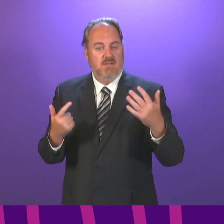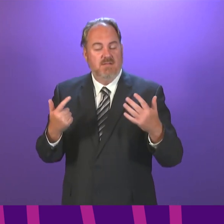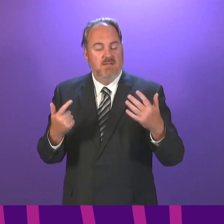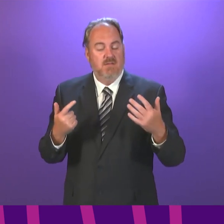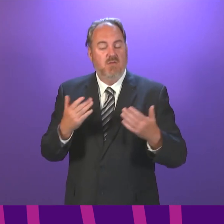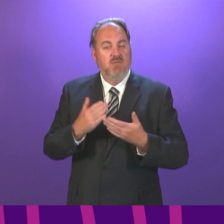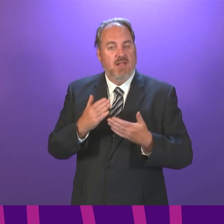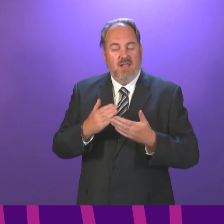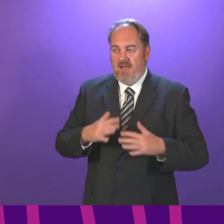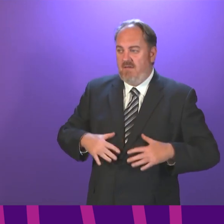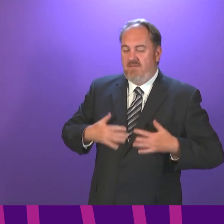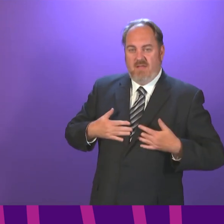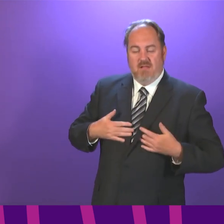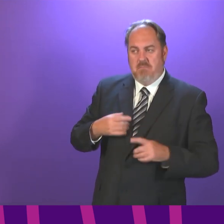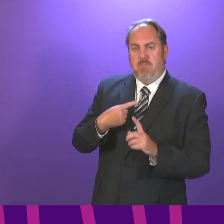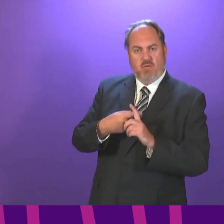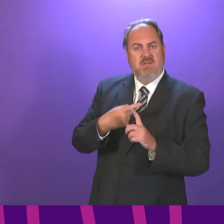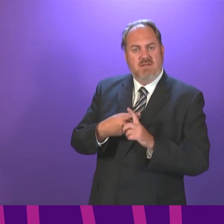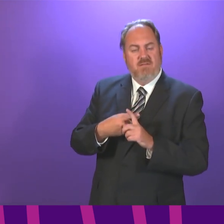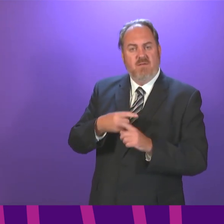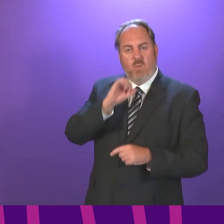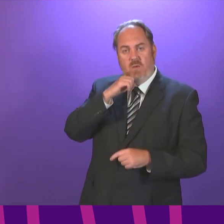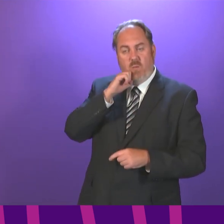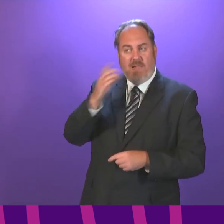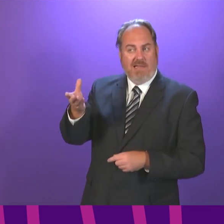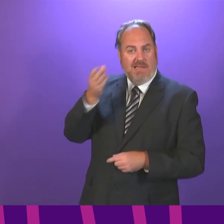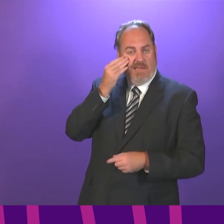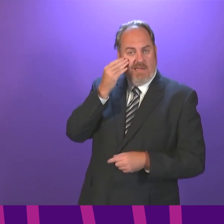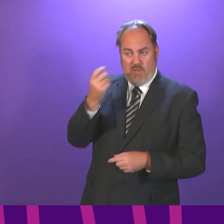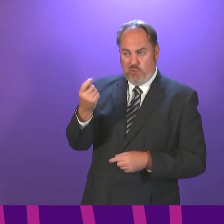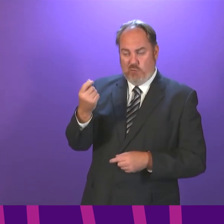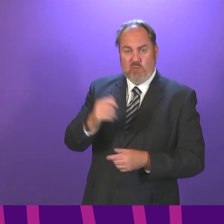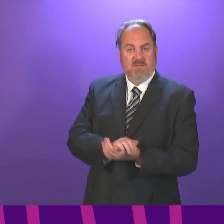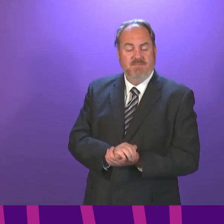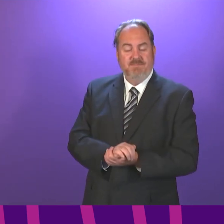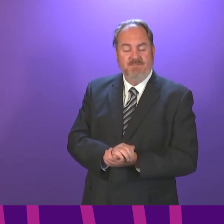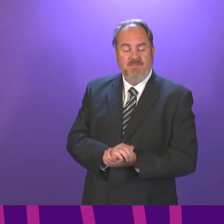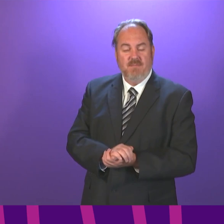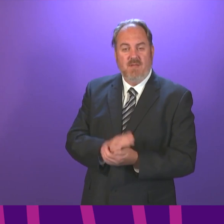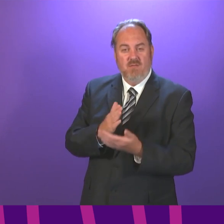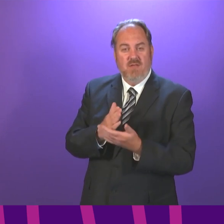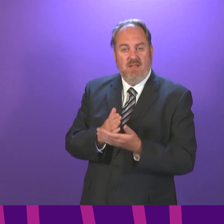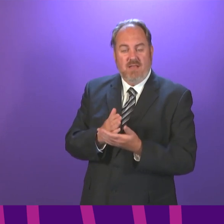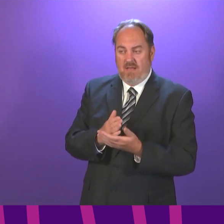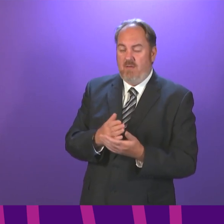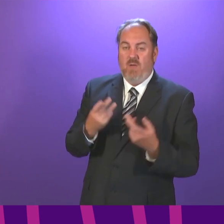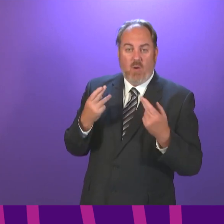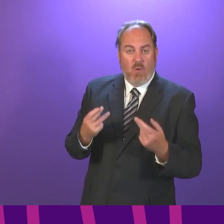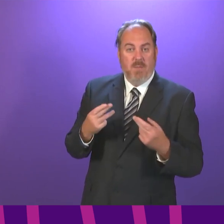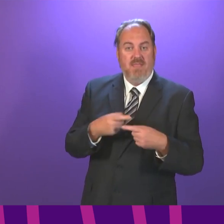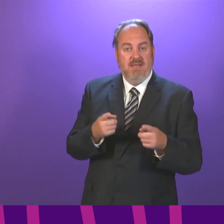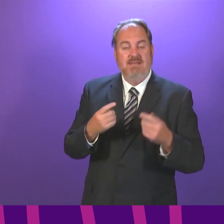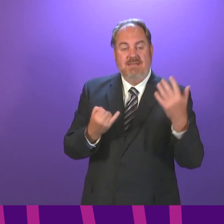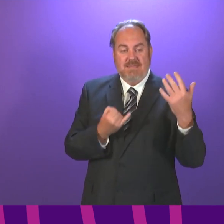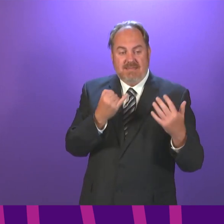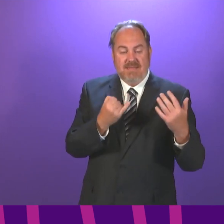see some updated recommendations in relation as a priority, as a first part of this for 16 and 17-year-olds.